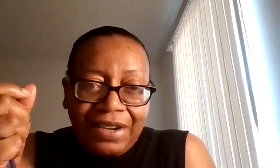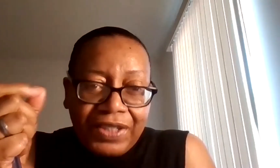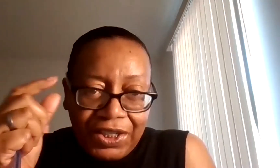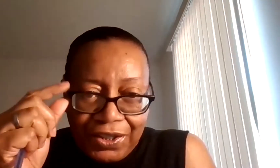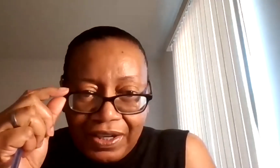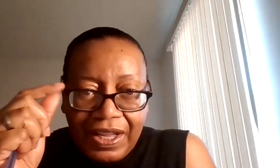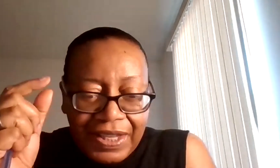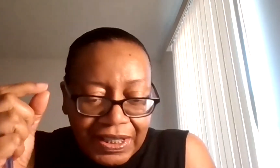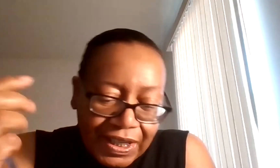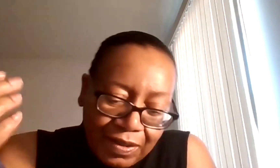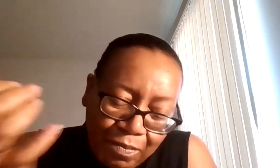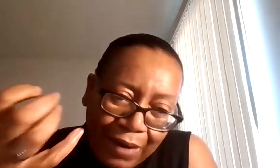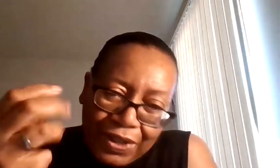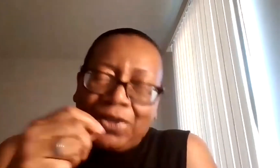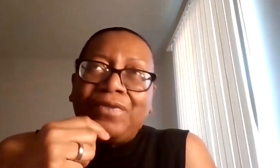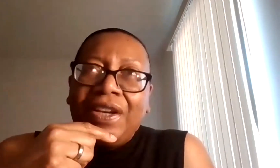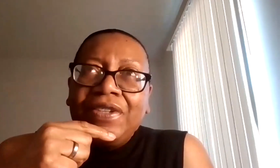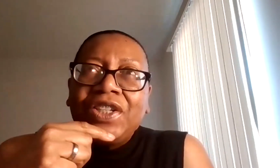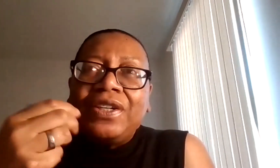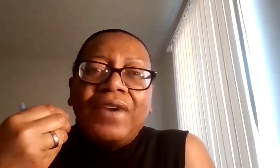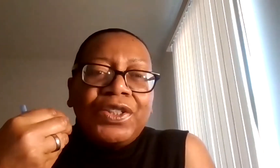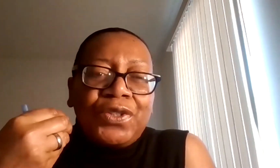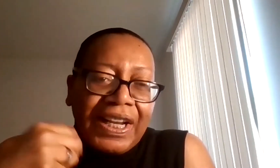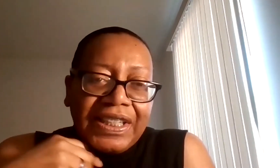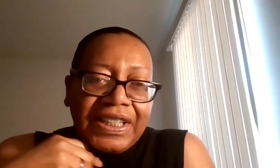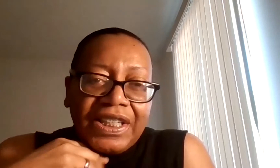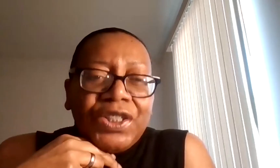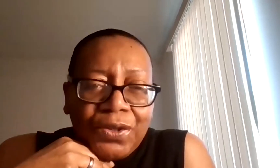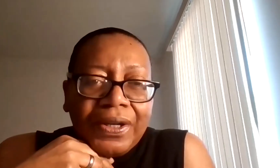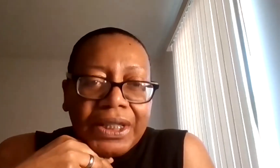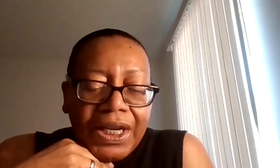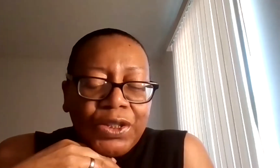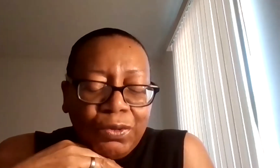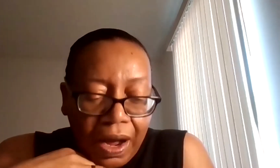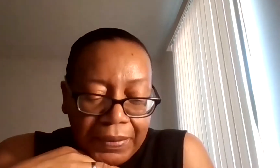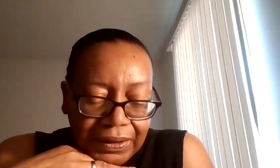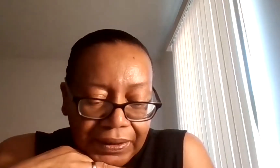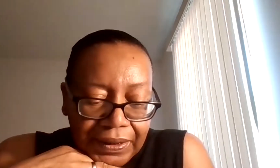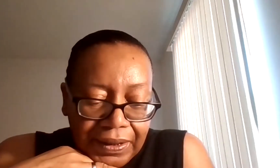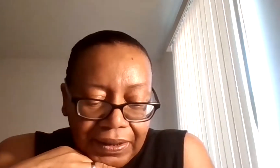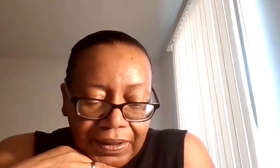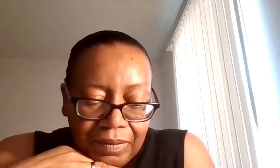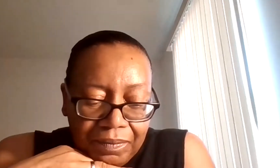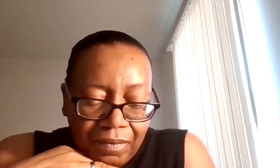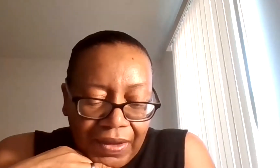my definition. This is my research definition of understanding of historic trauma.